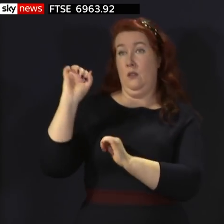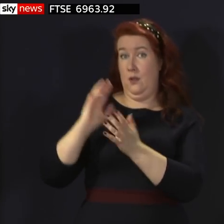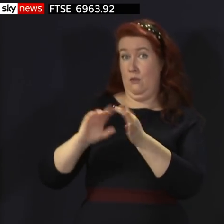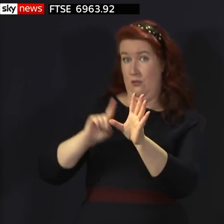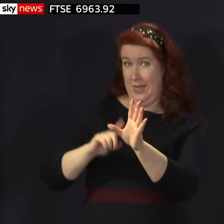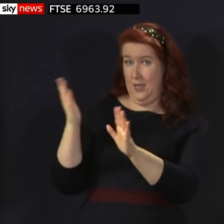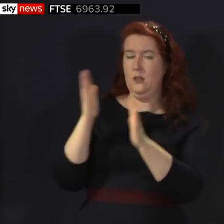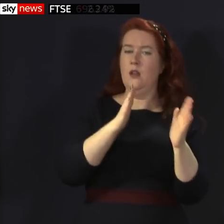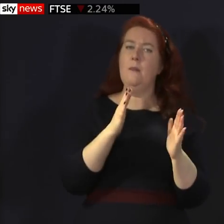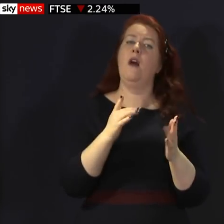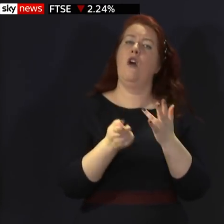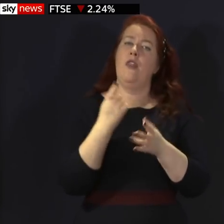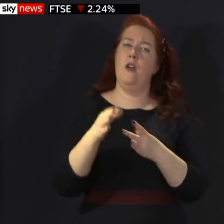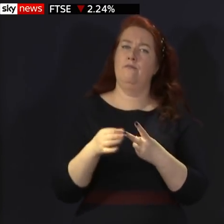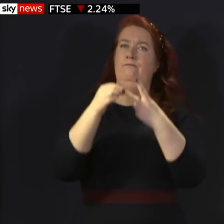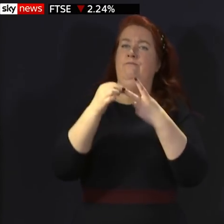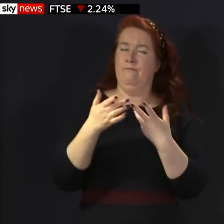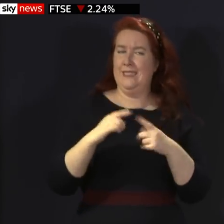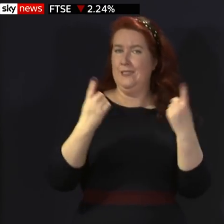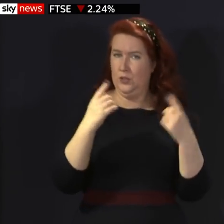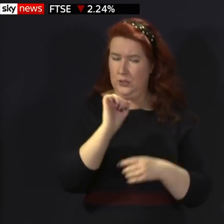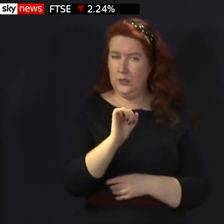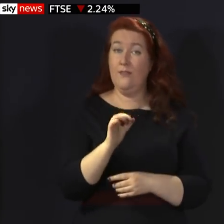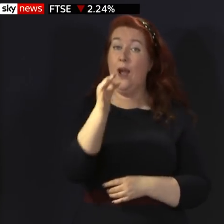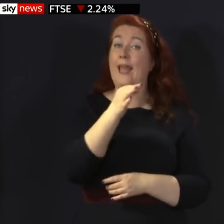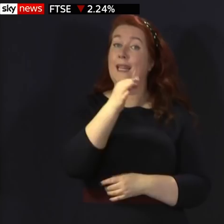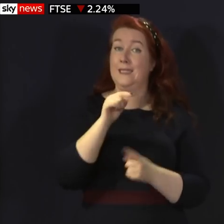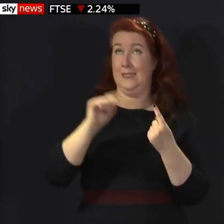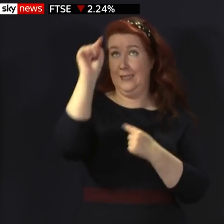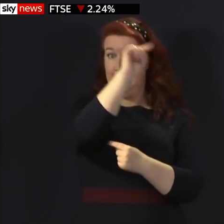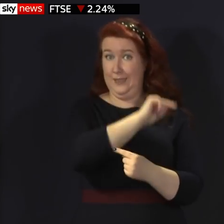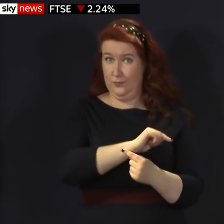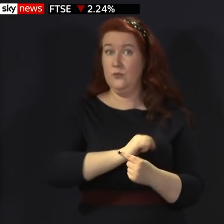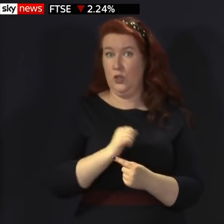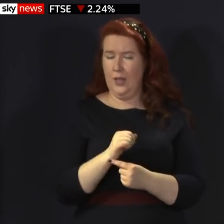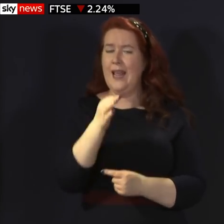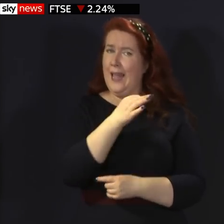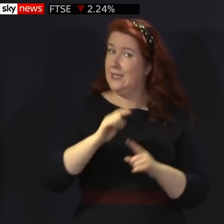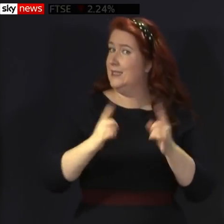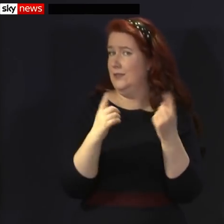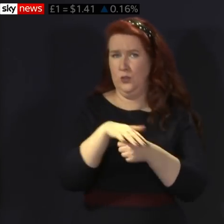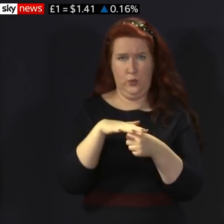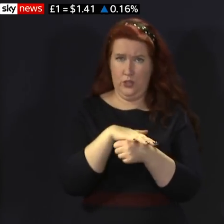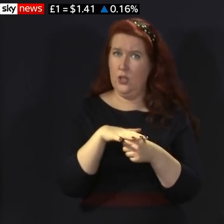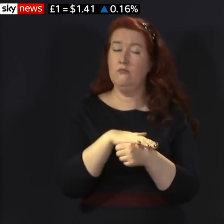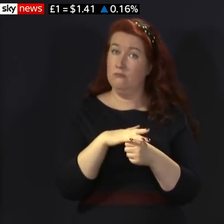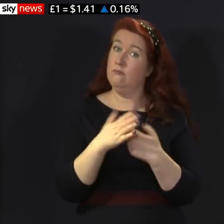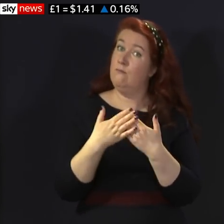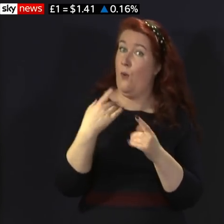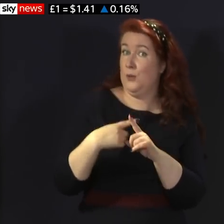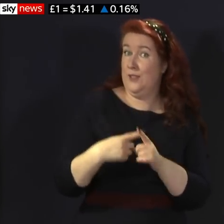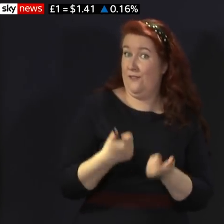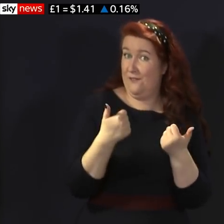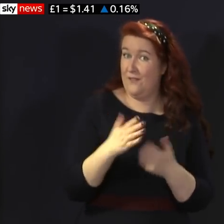before I come on to the general picture across Scotland, for our island communities, the situation is different and very much more positive.